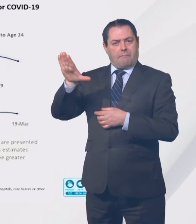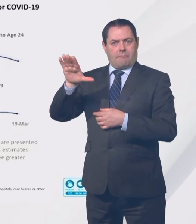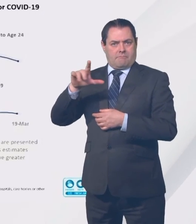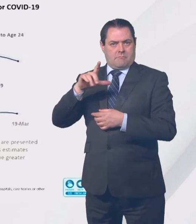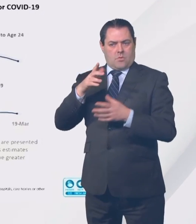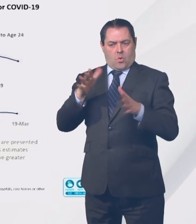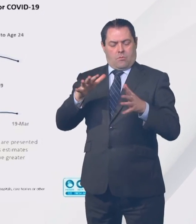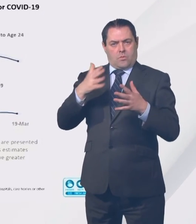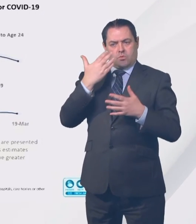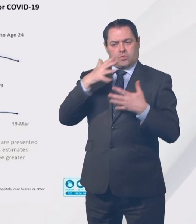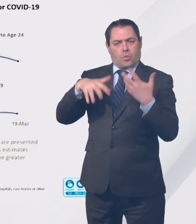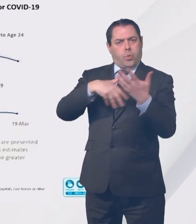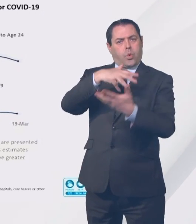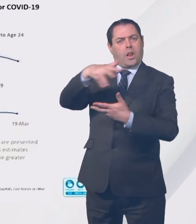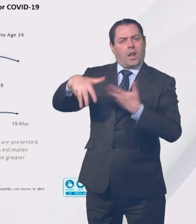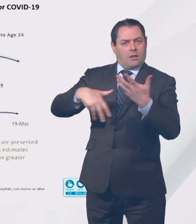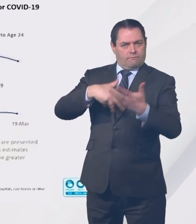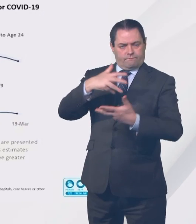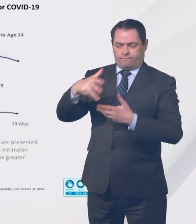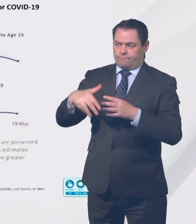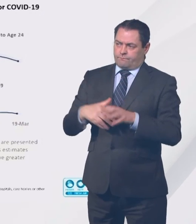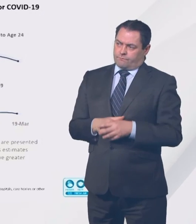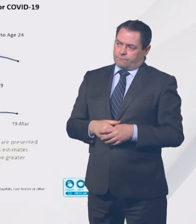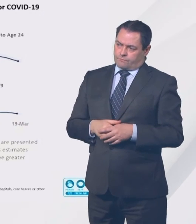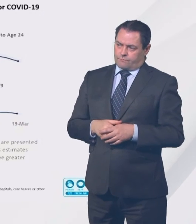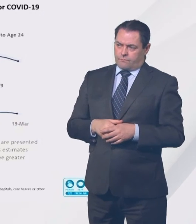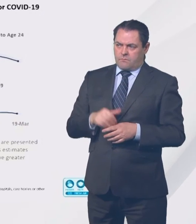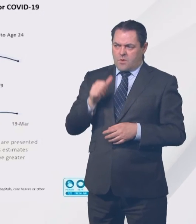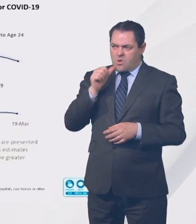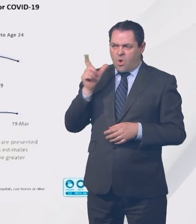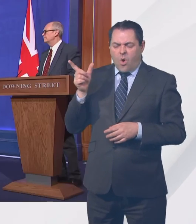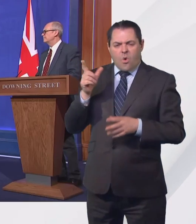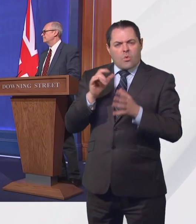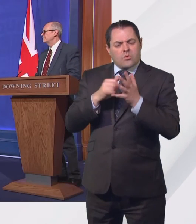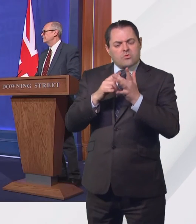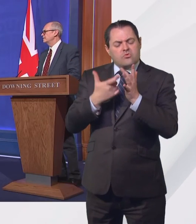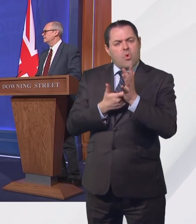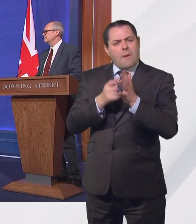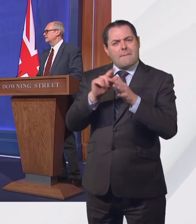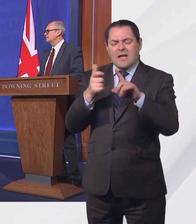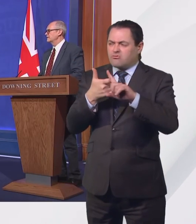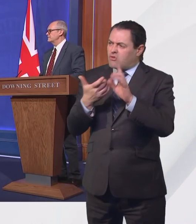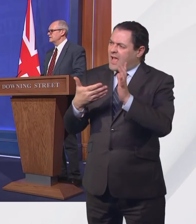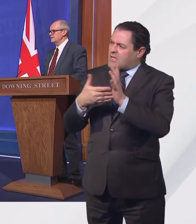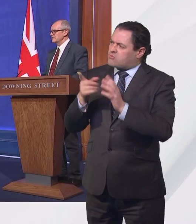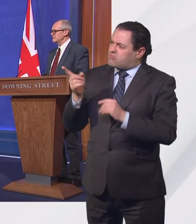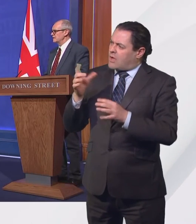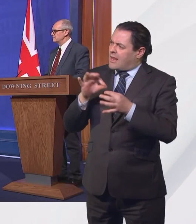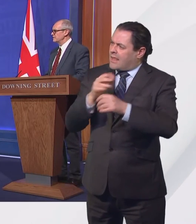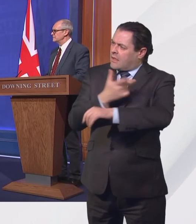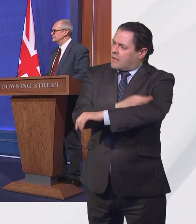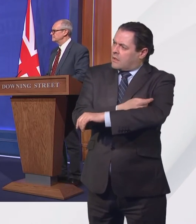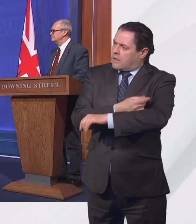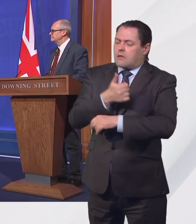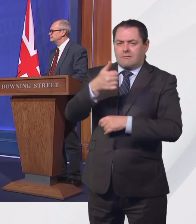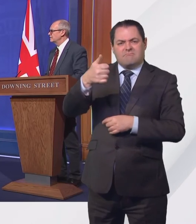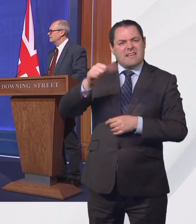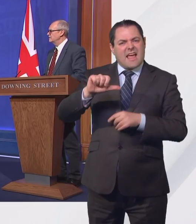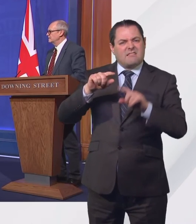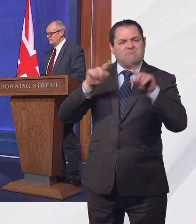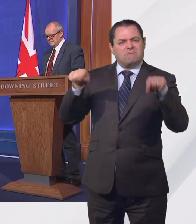opening ups occur. Sir Patrick just wanted to make some additional points on the vaccine. Thank you. Can I have the next slide, please?